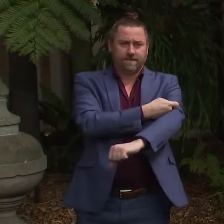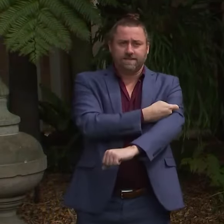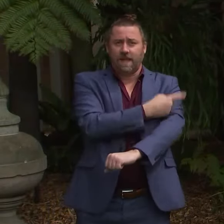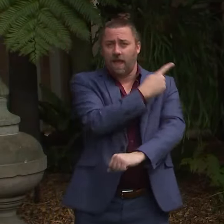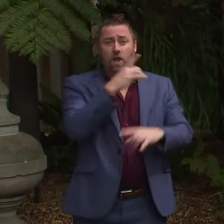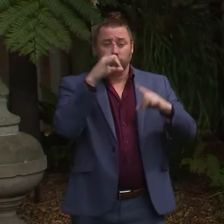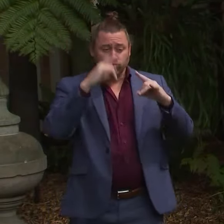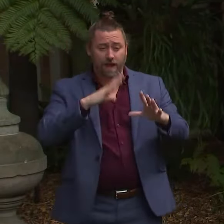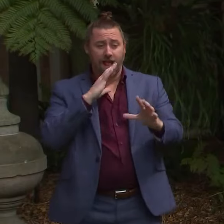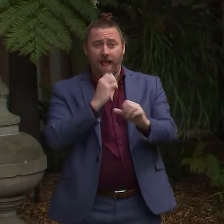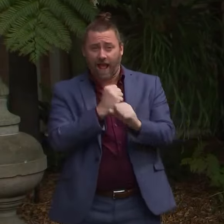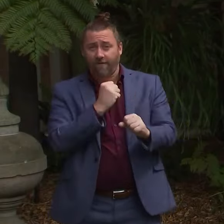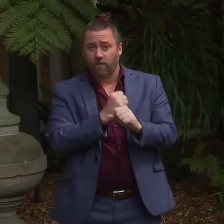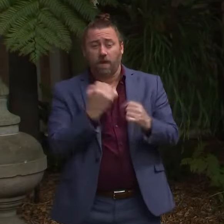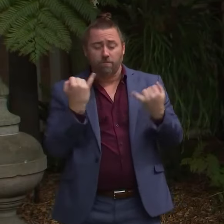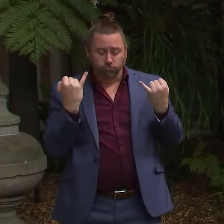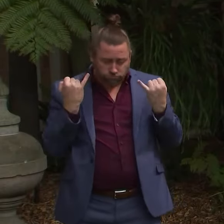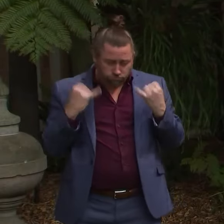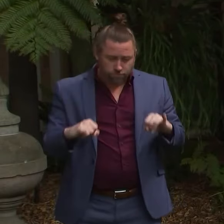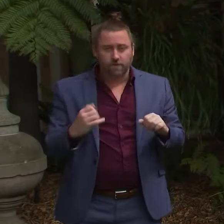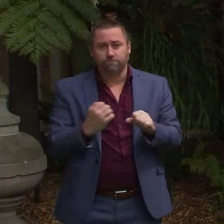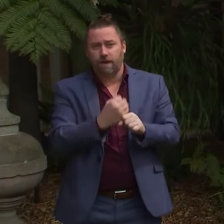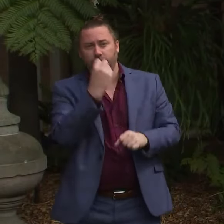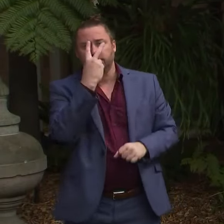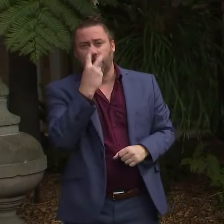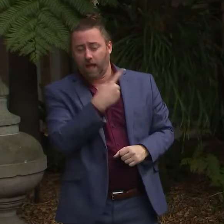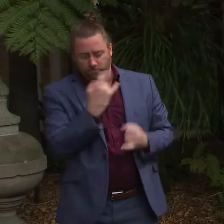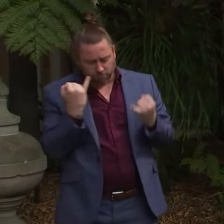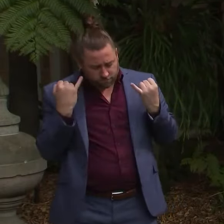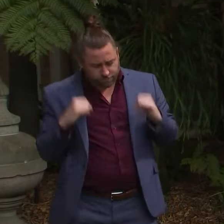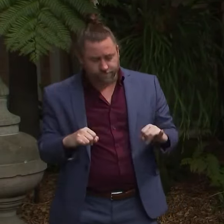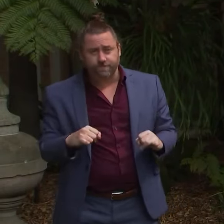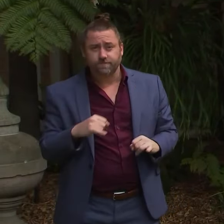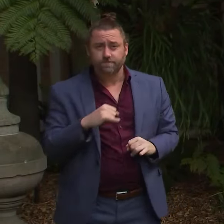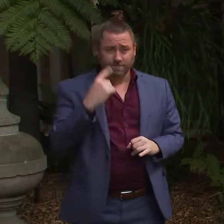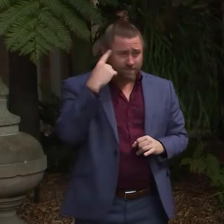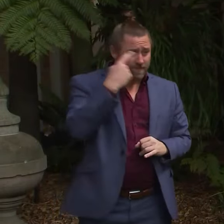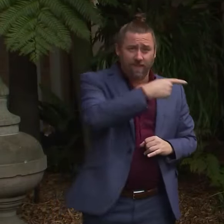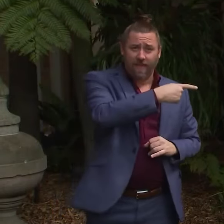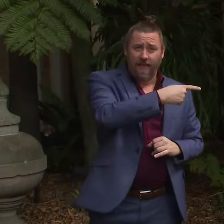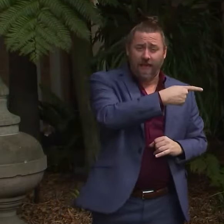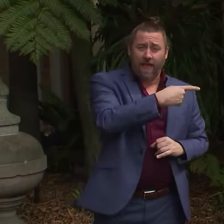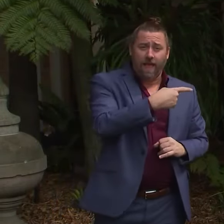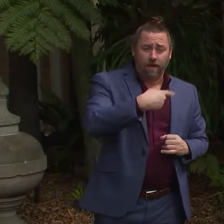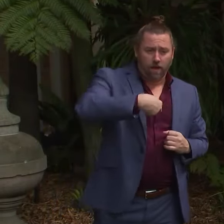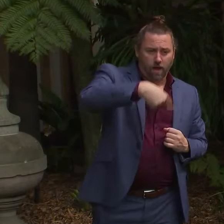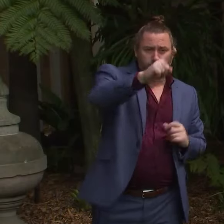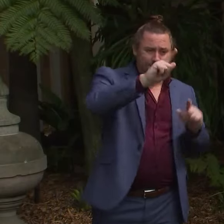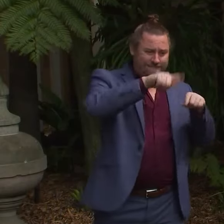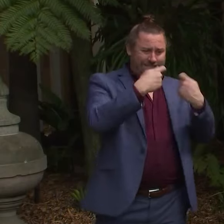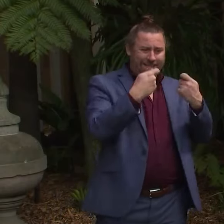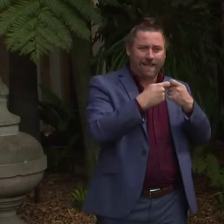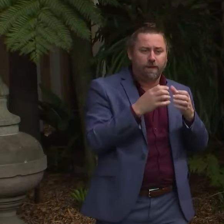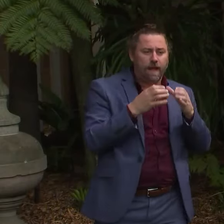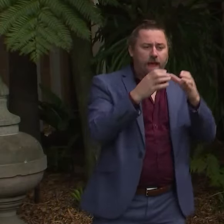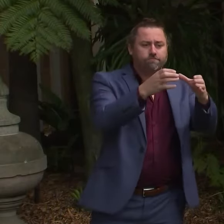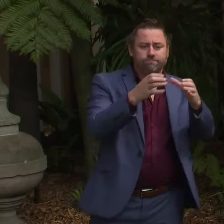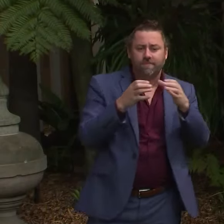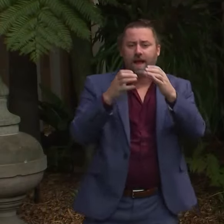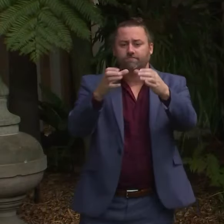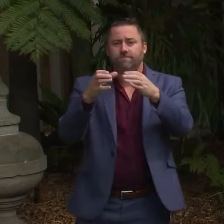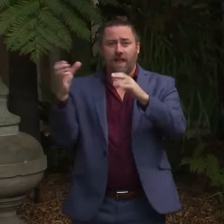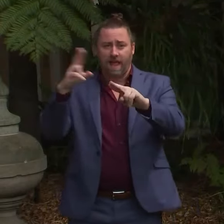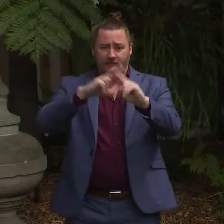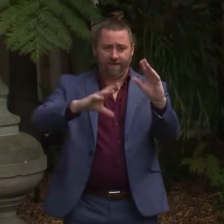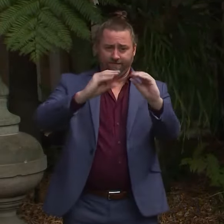dropped the ball as far as vaccinating staff to think they sent in vaccination teams back in February, March